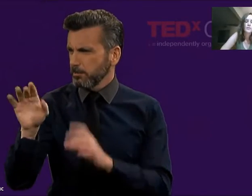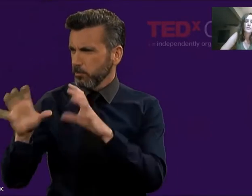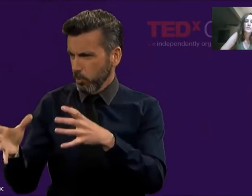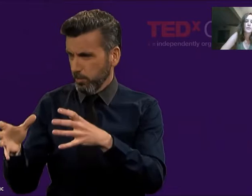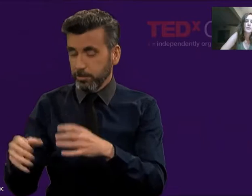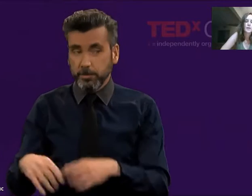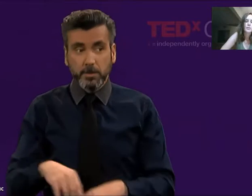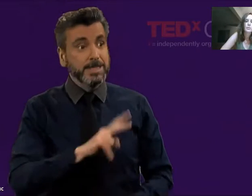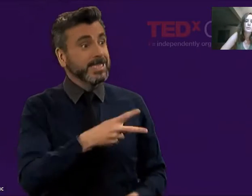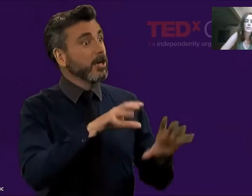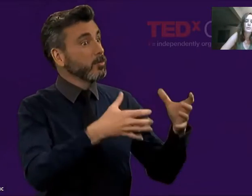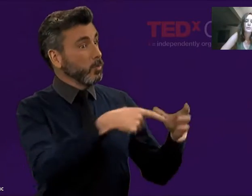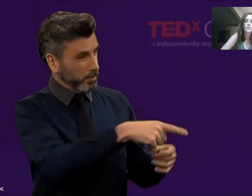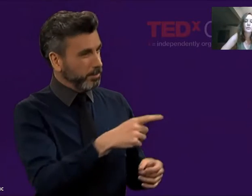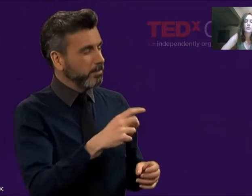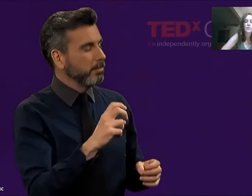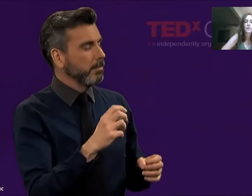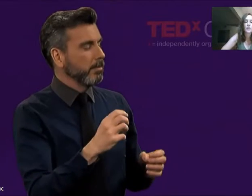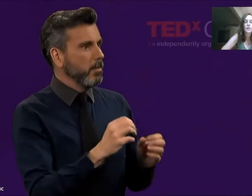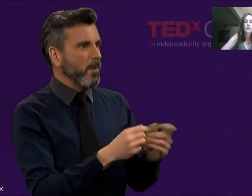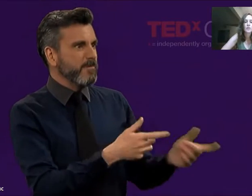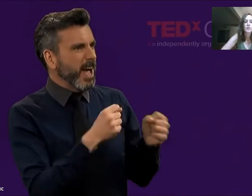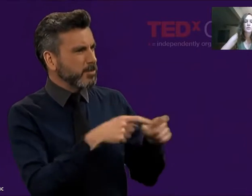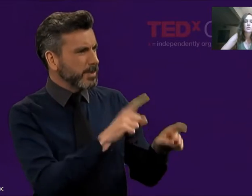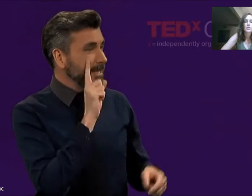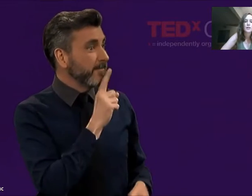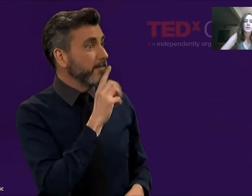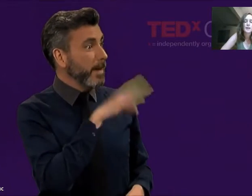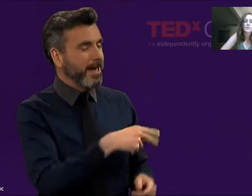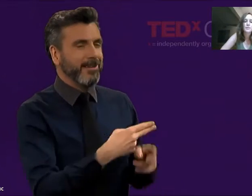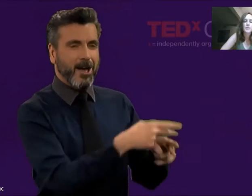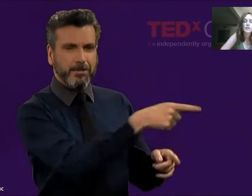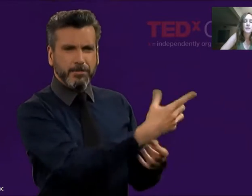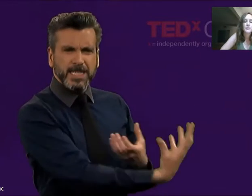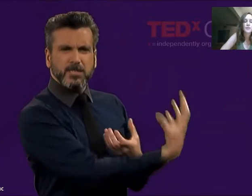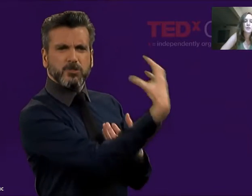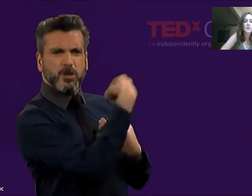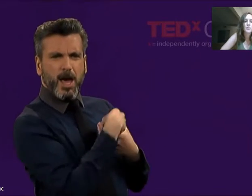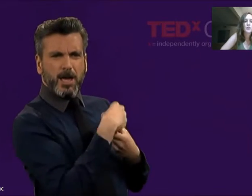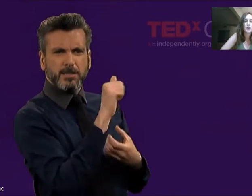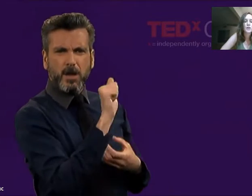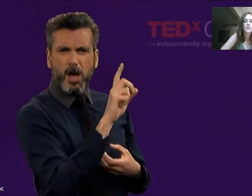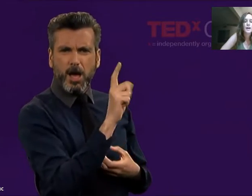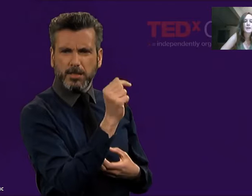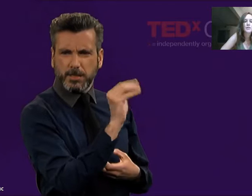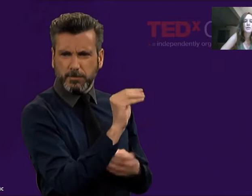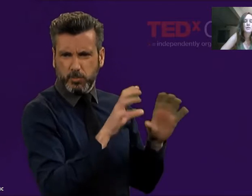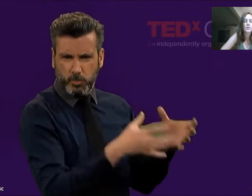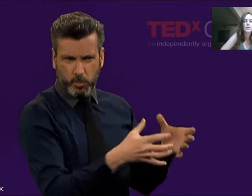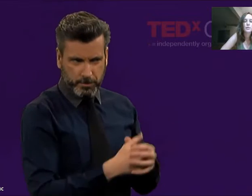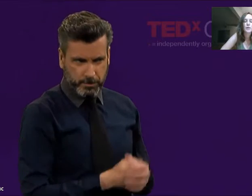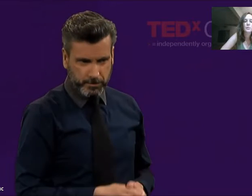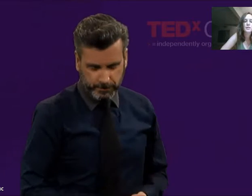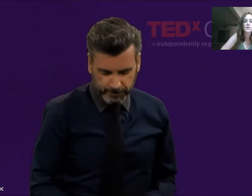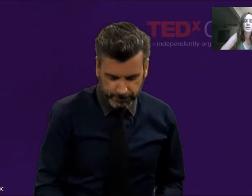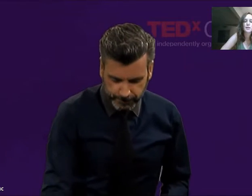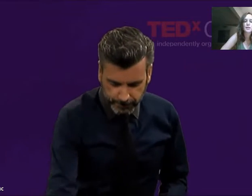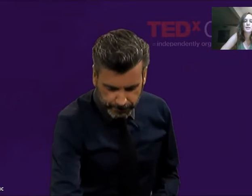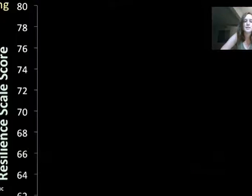Those that think being deaf is good, we call that the group that resisted autism.